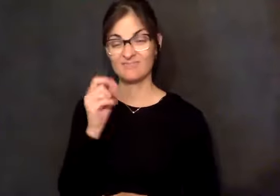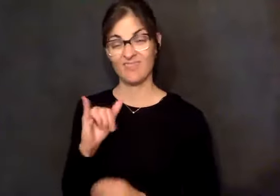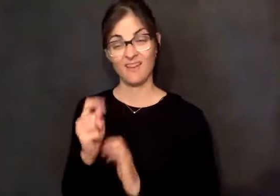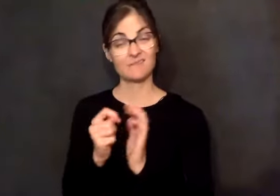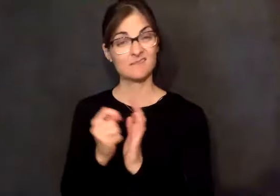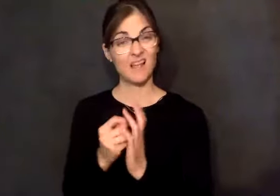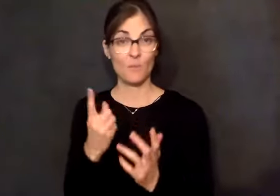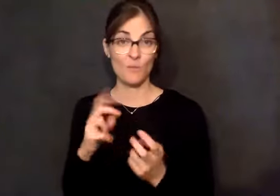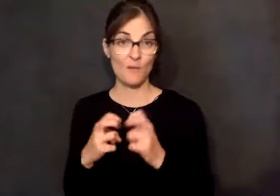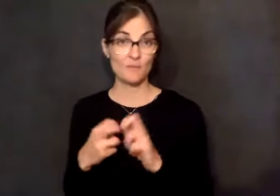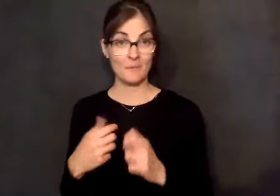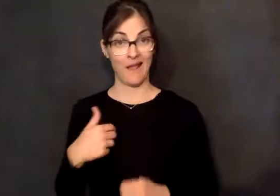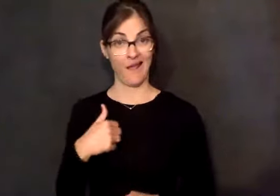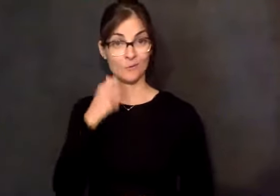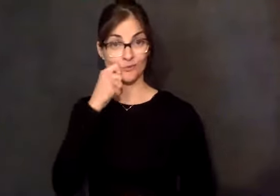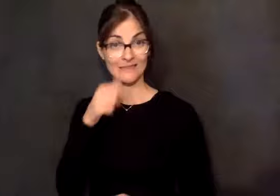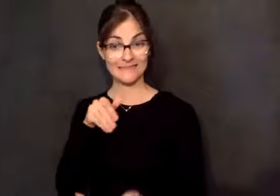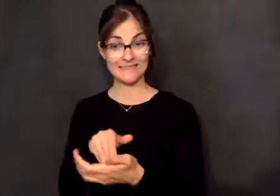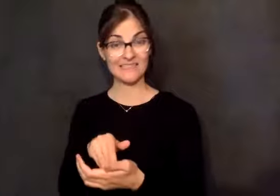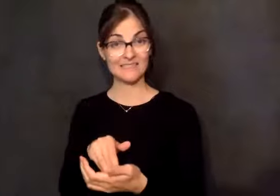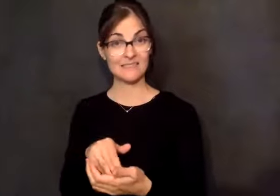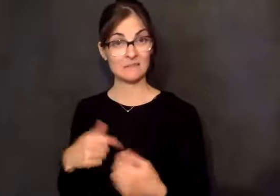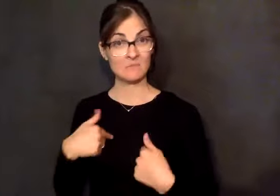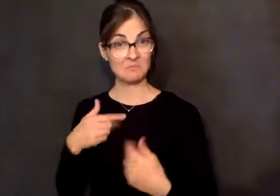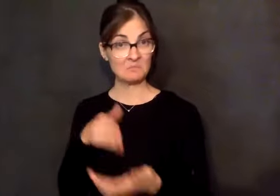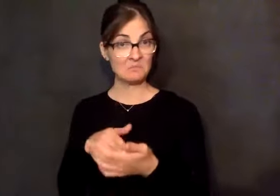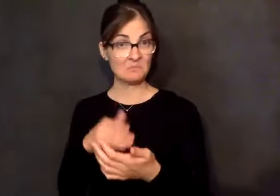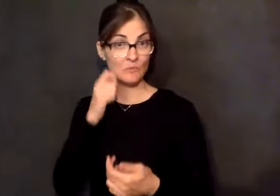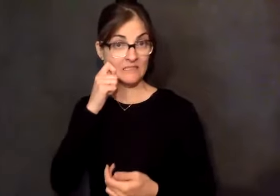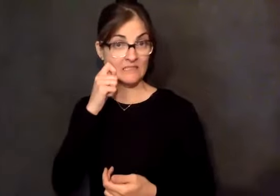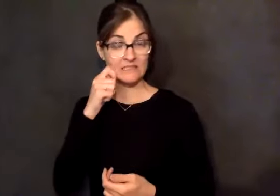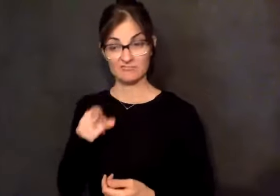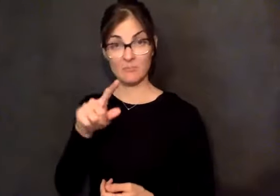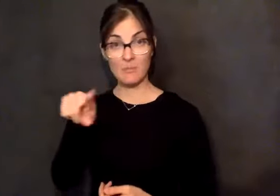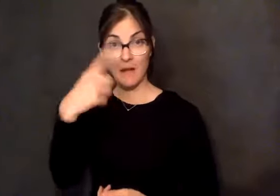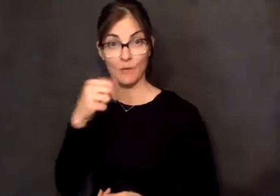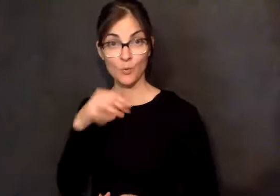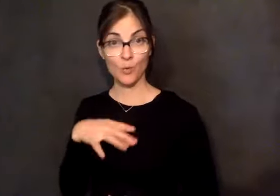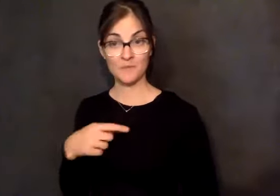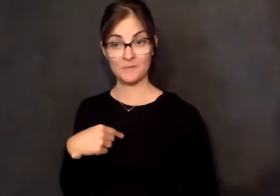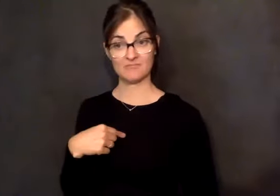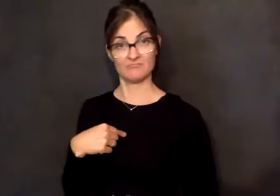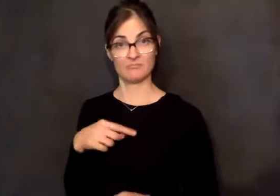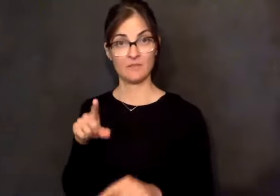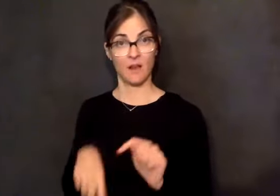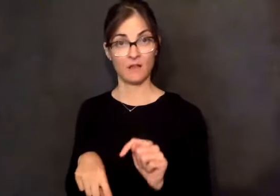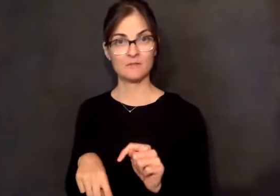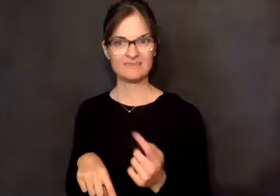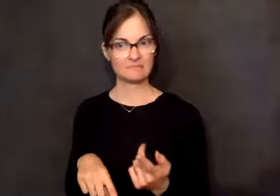that was wrong with that was, I was a racist and she was black. And so that wasn't going to work very